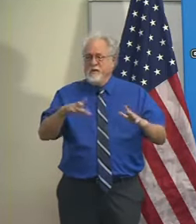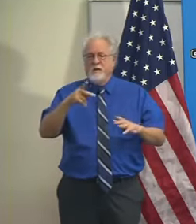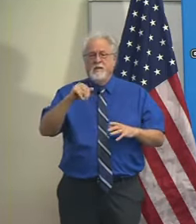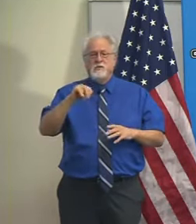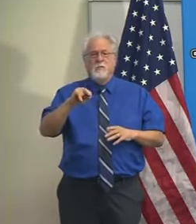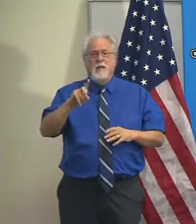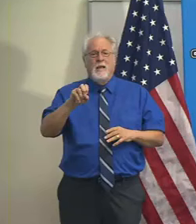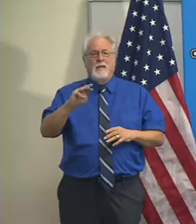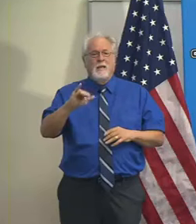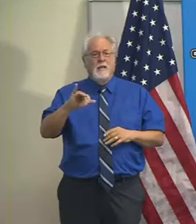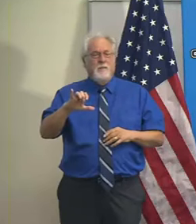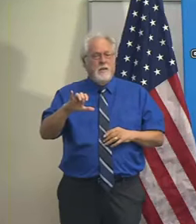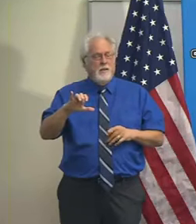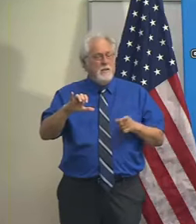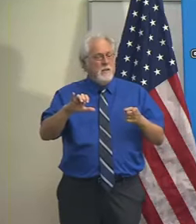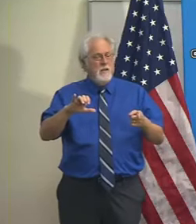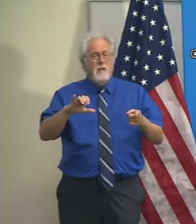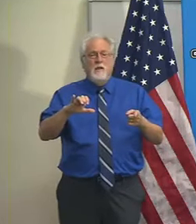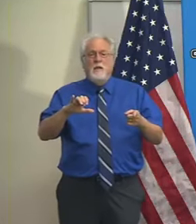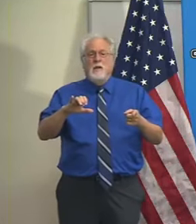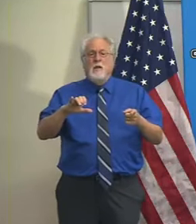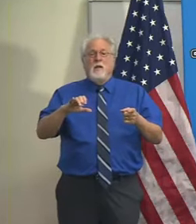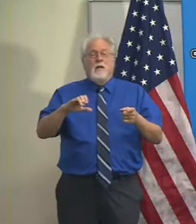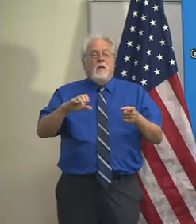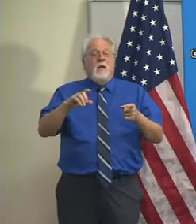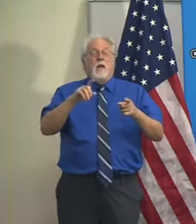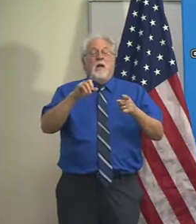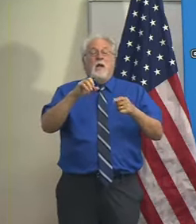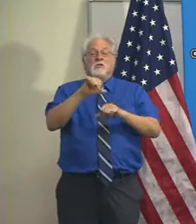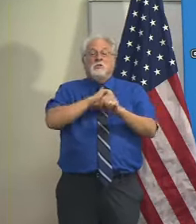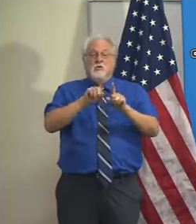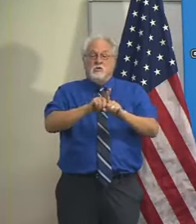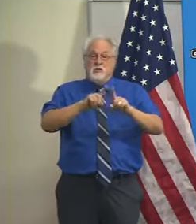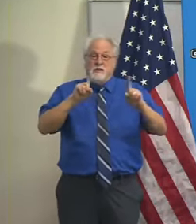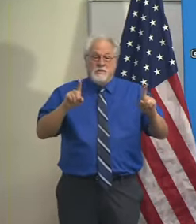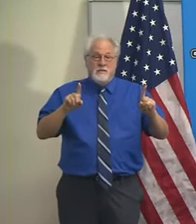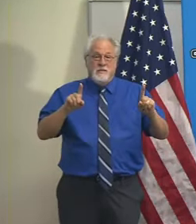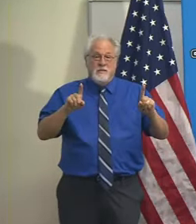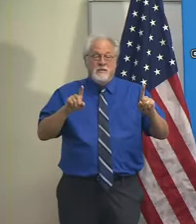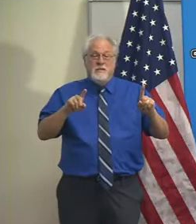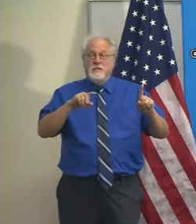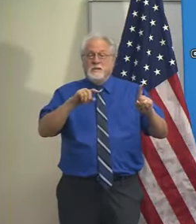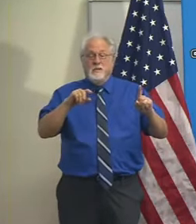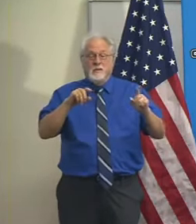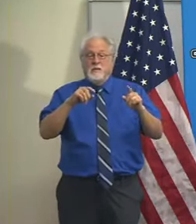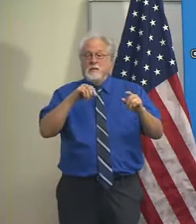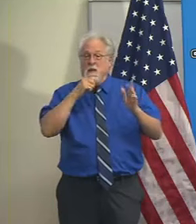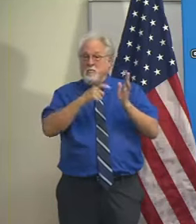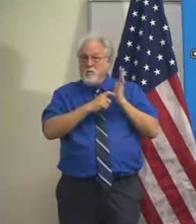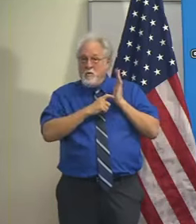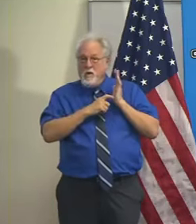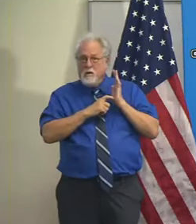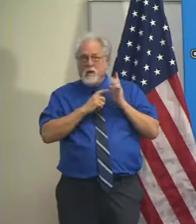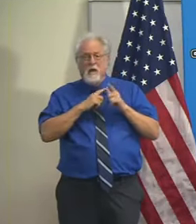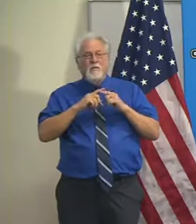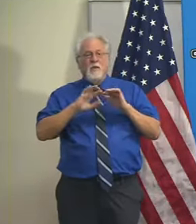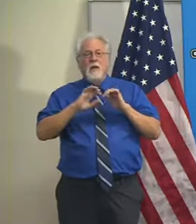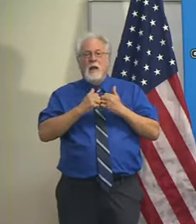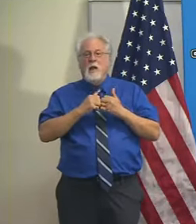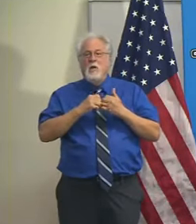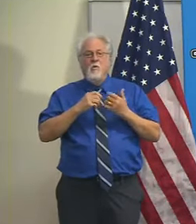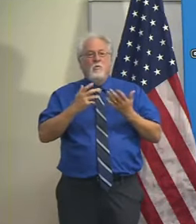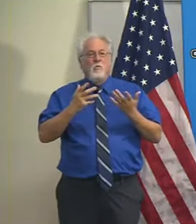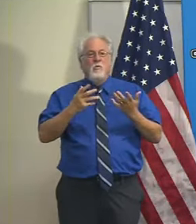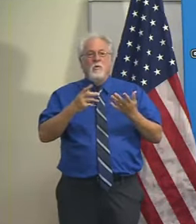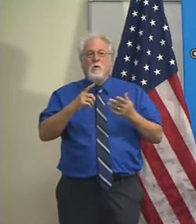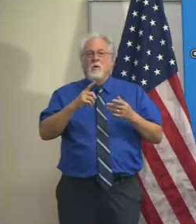until such time as social distancing isn't required, then how do you ever go to 100%?